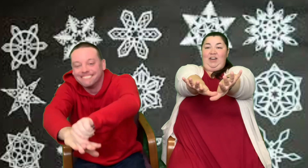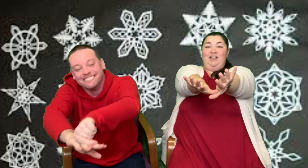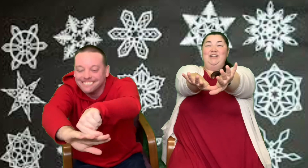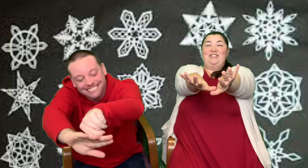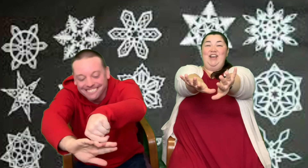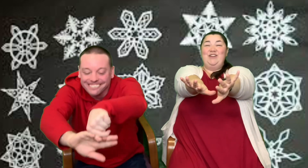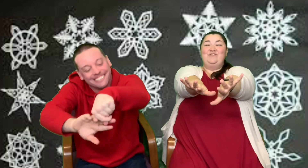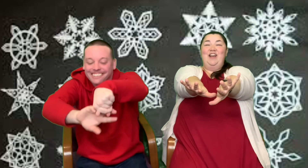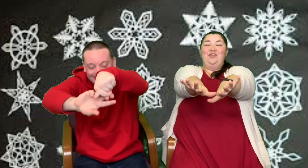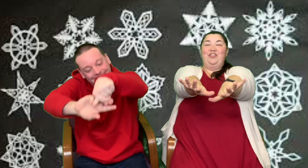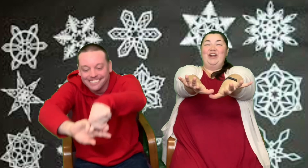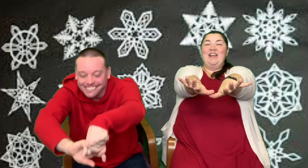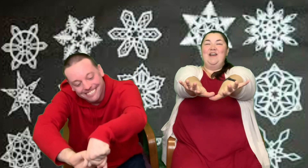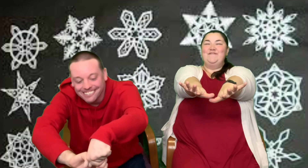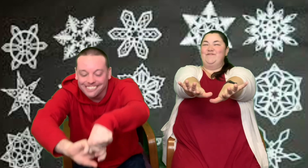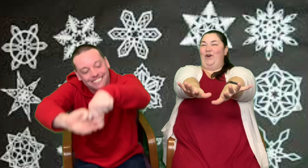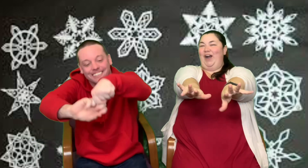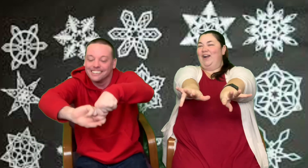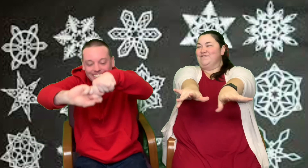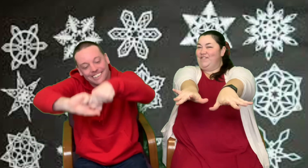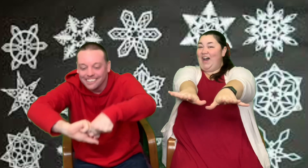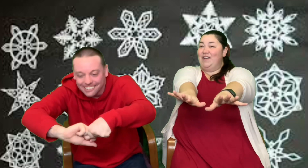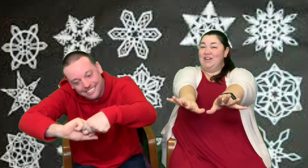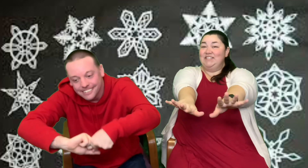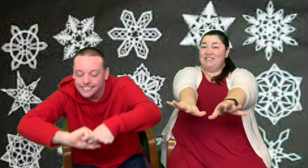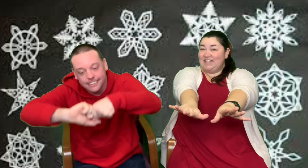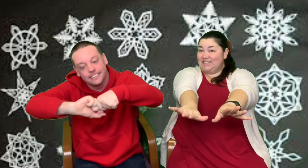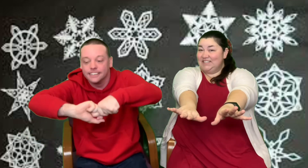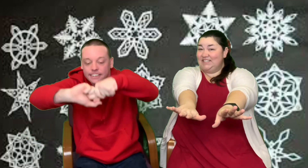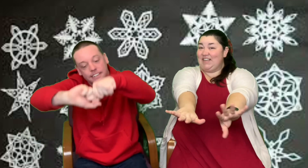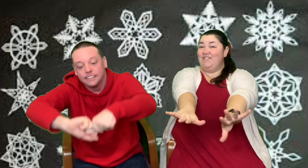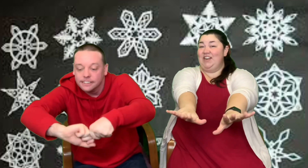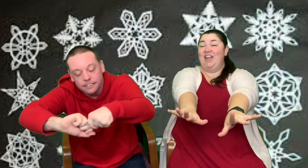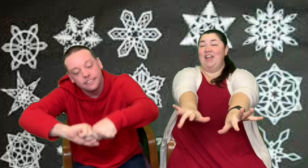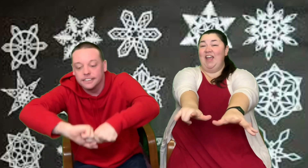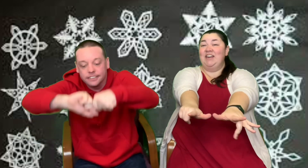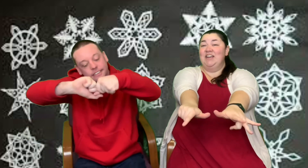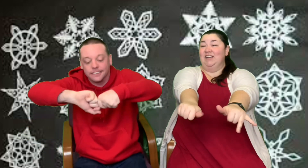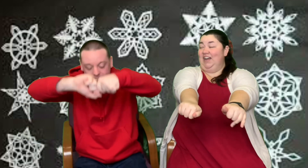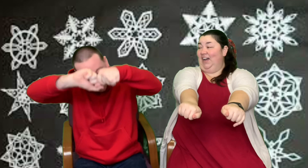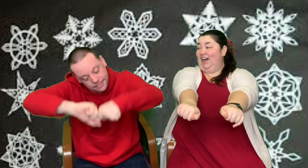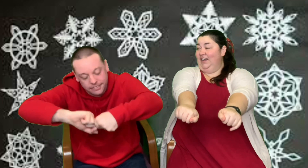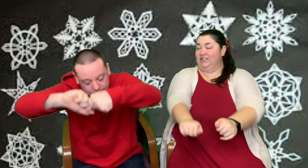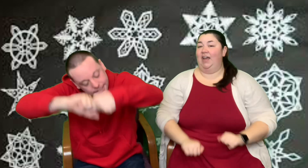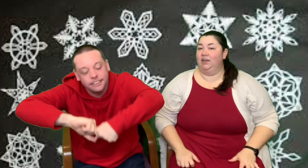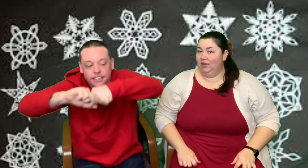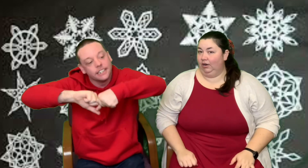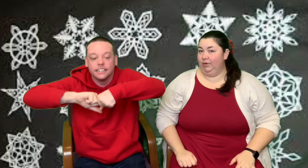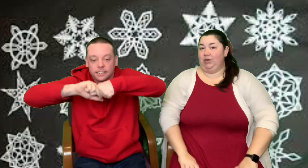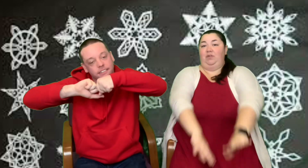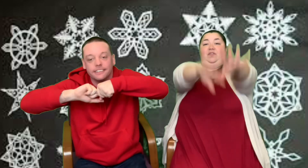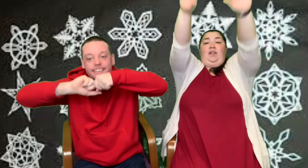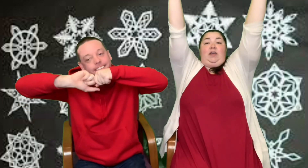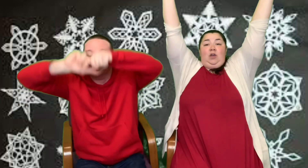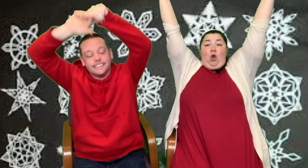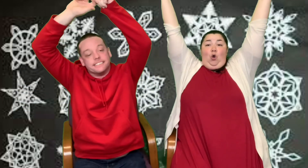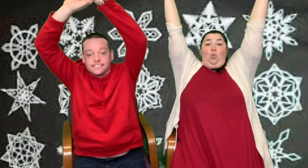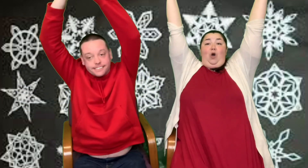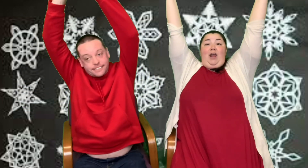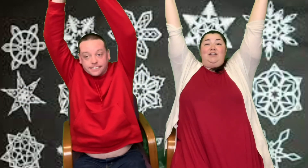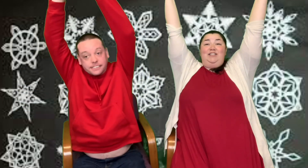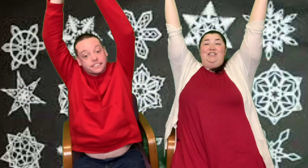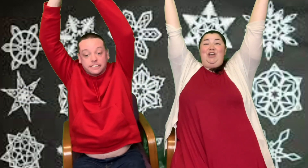One, two, three, four, five, six, seven, eight, nine, ten. Alright, reach up to the ceiling.